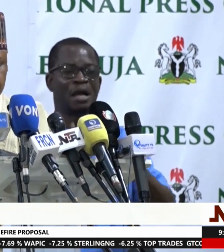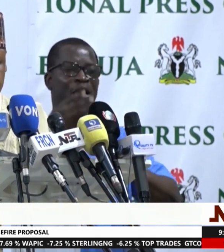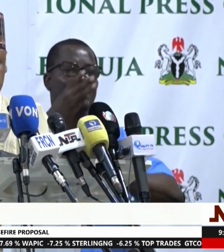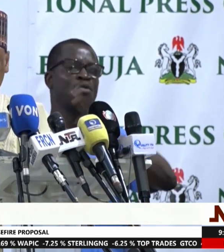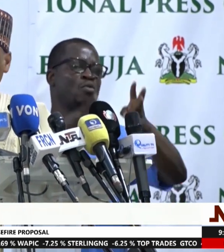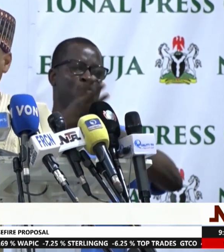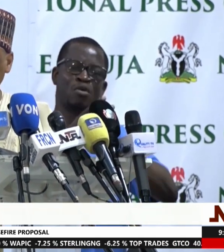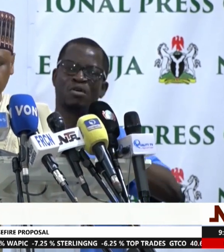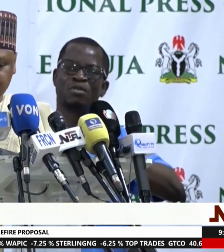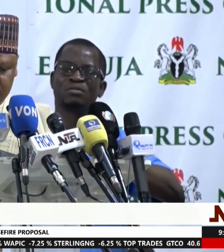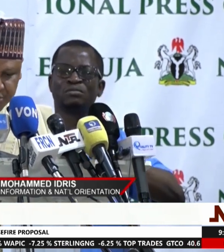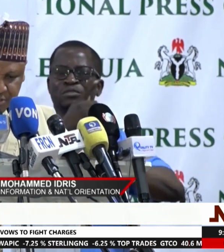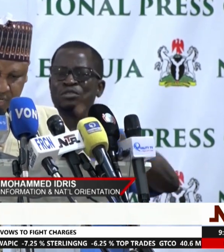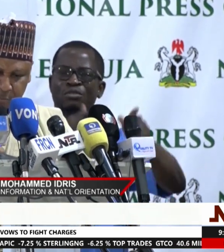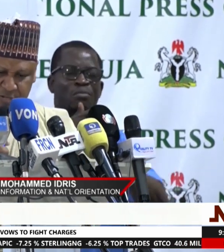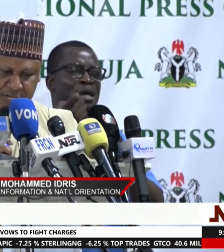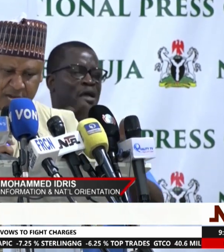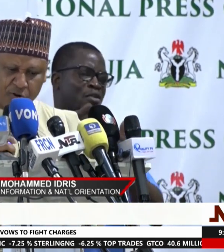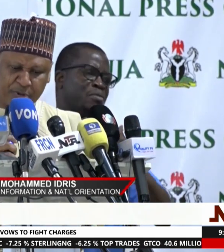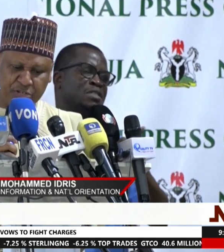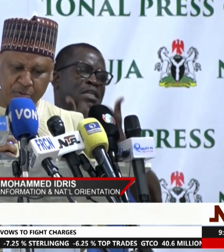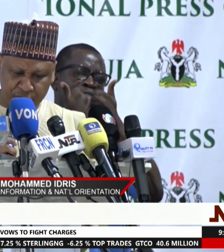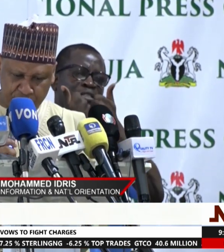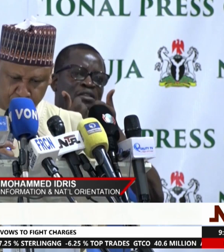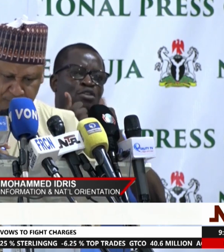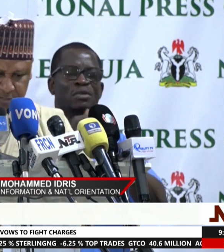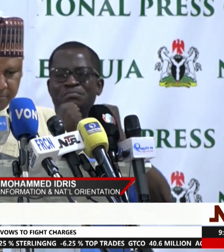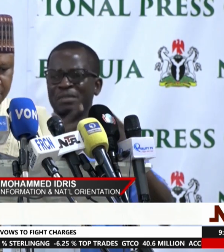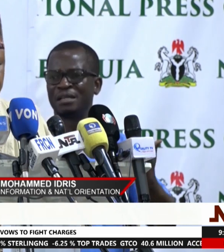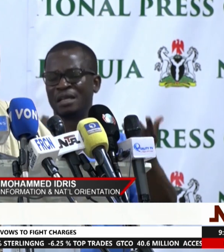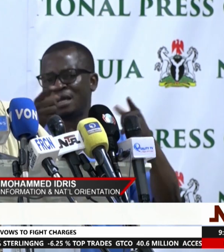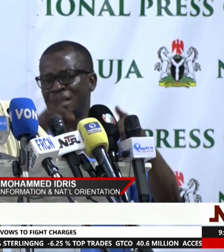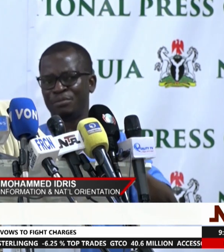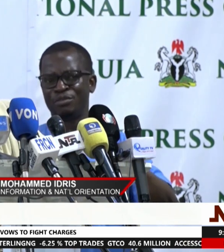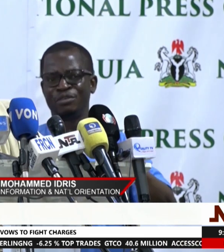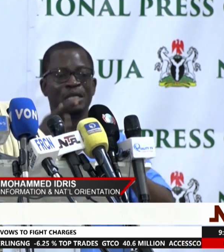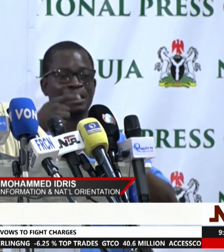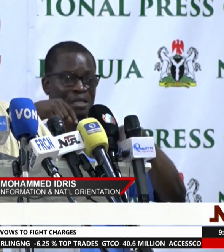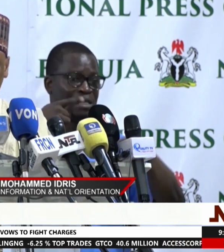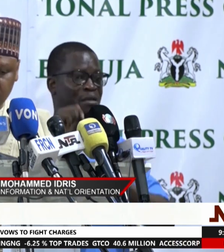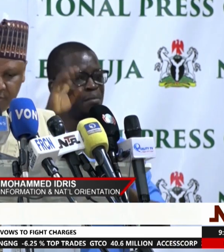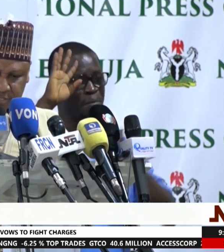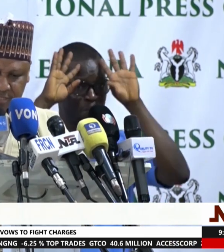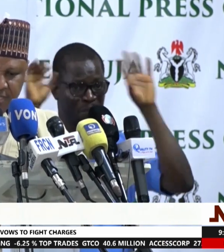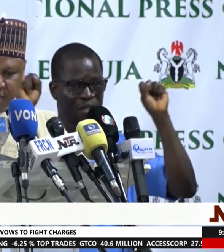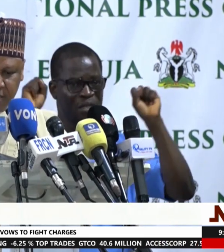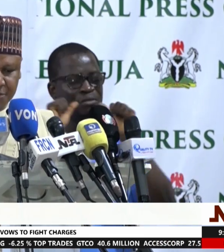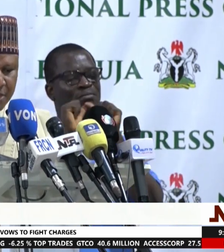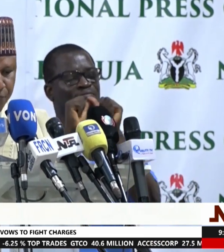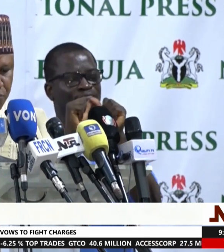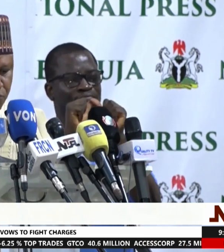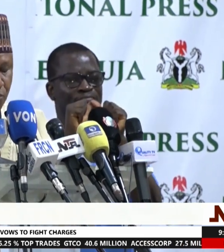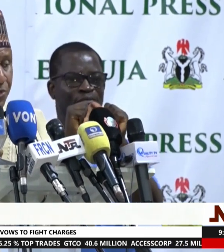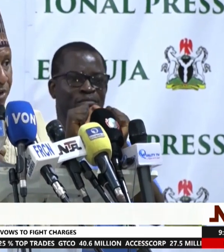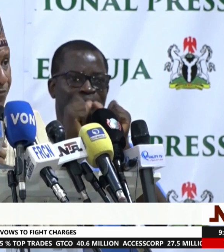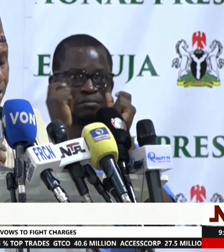headwinds and the transitional pace accompanying some of the reforms, the President has remained focused in his